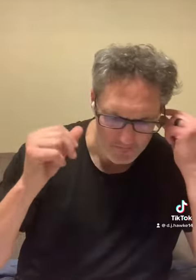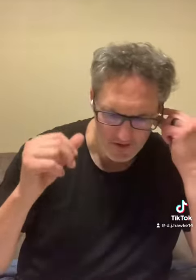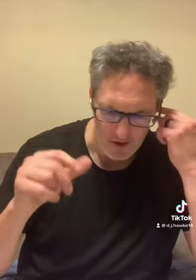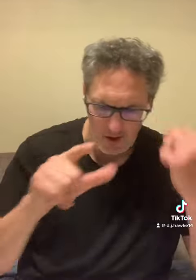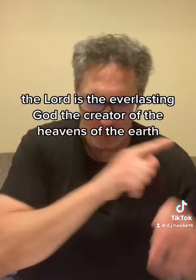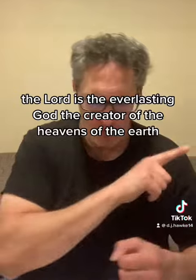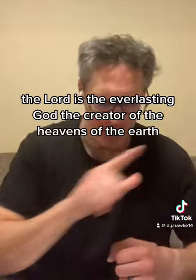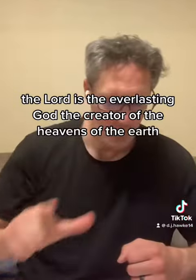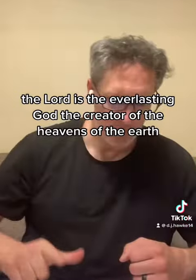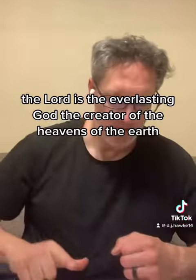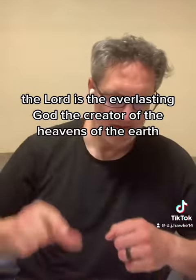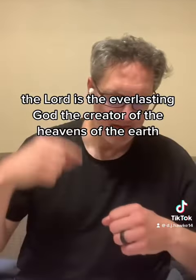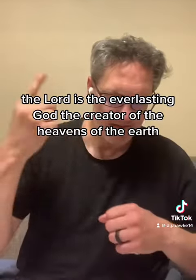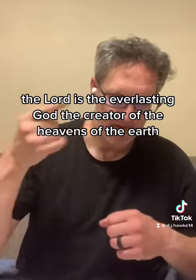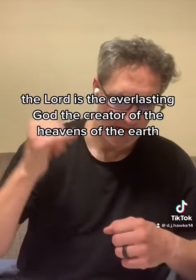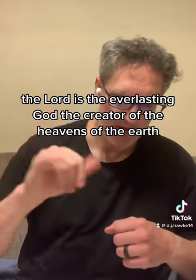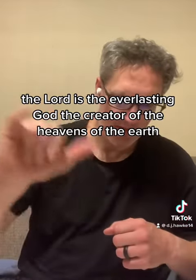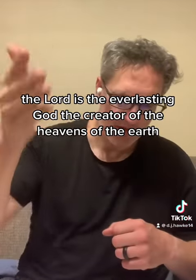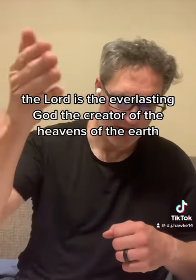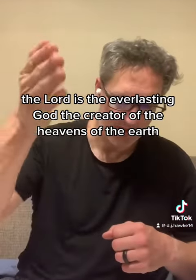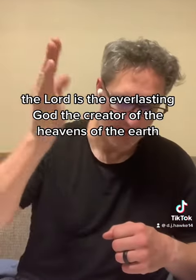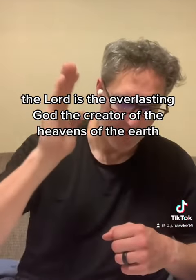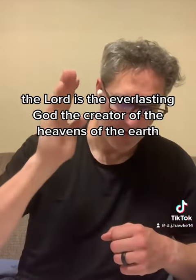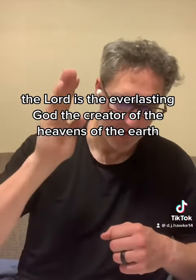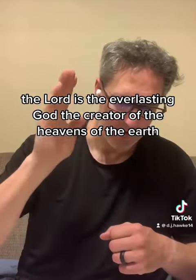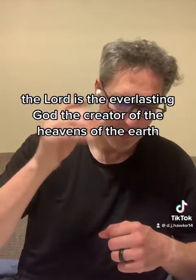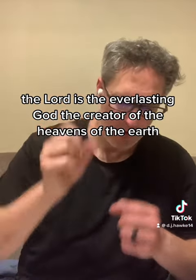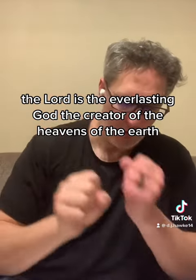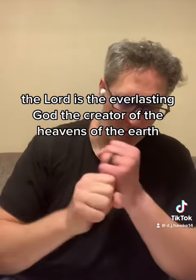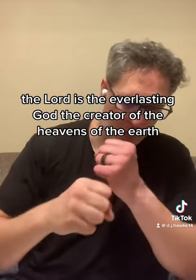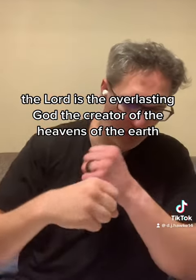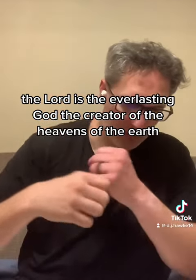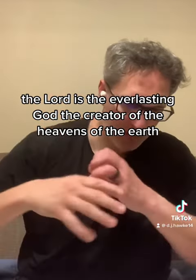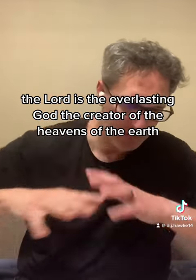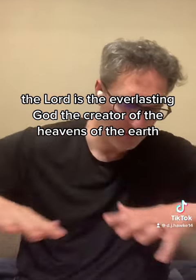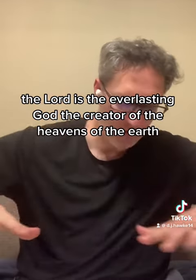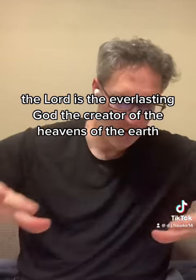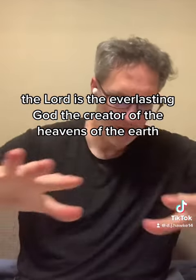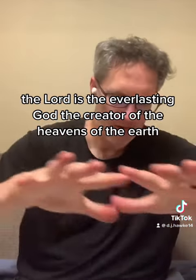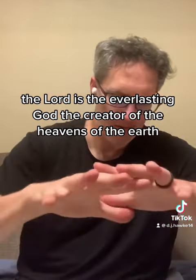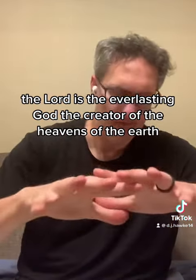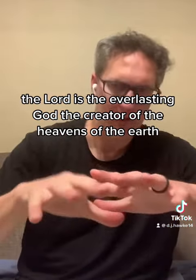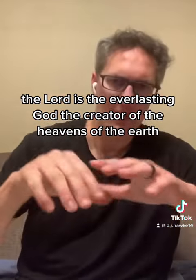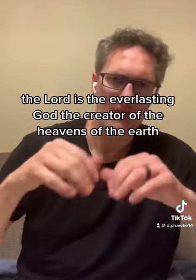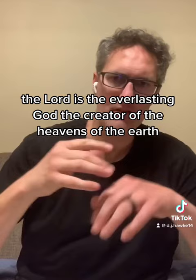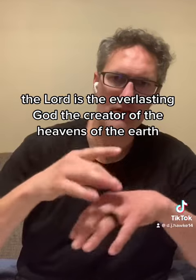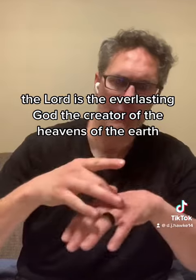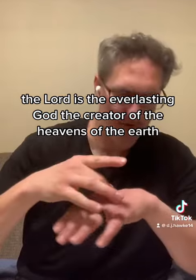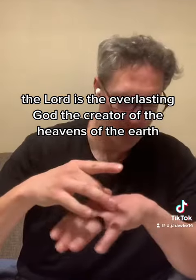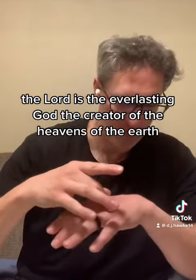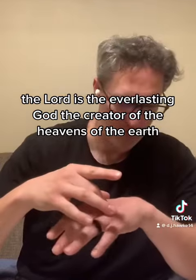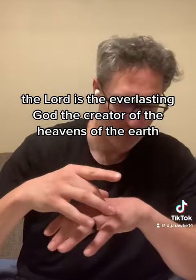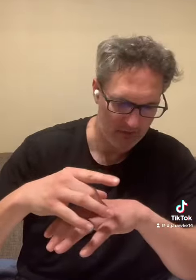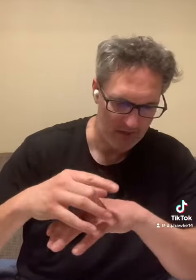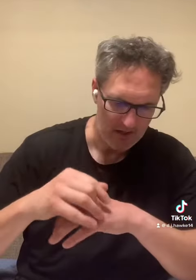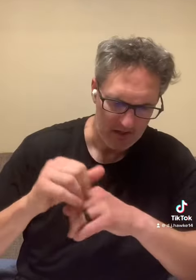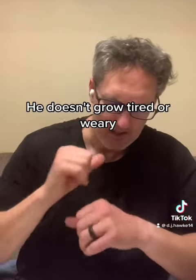the Lord is the everlasting God, the creator of the ends of the earth. He